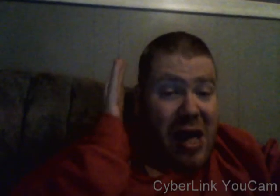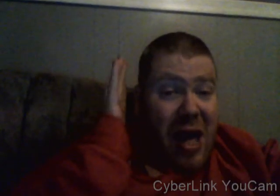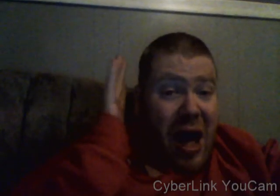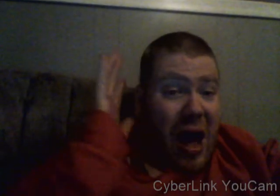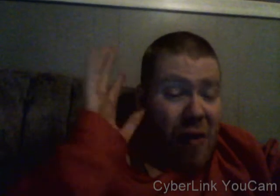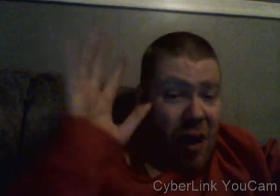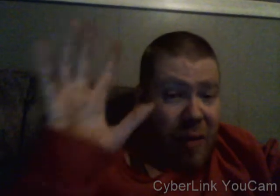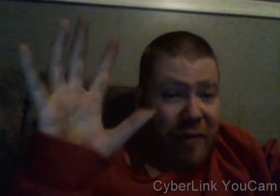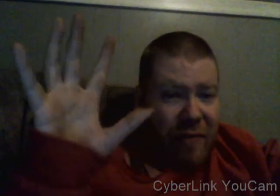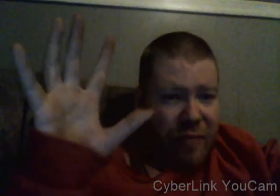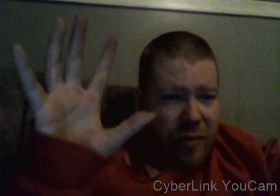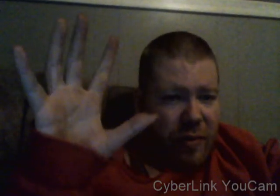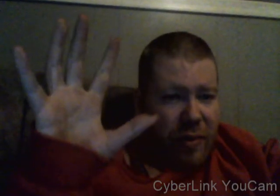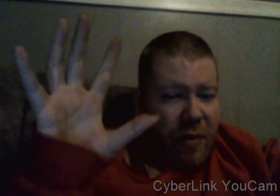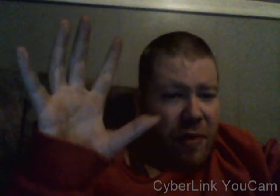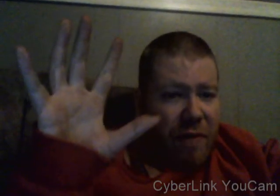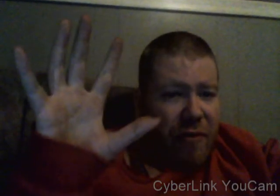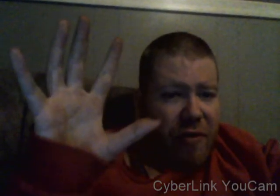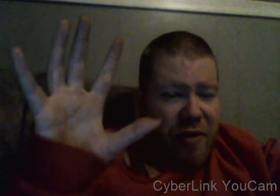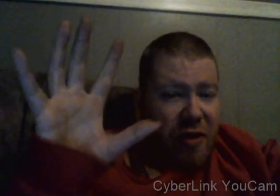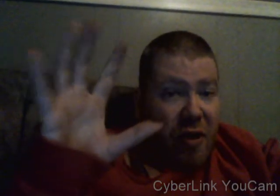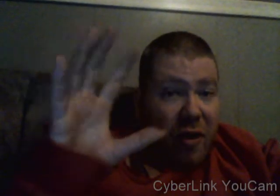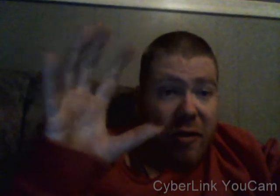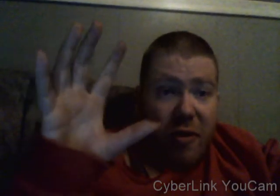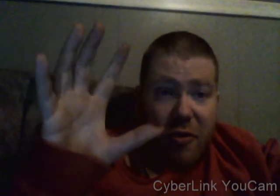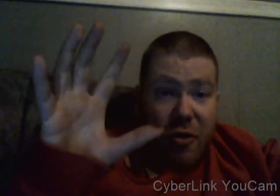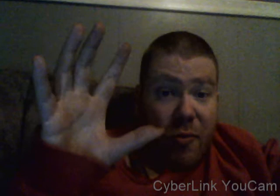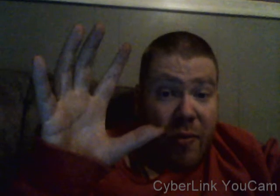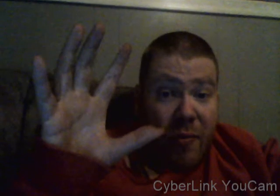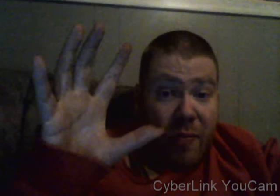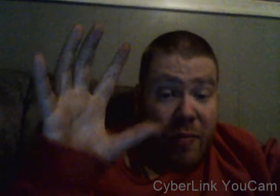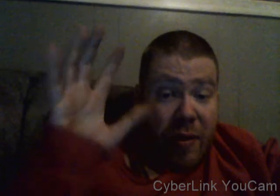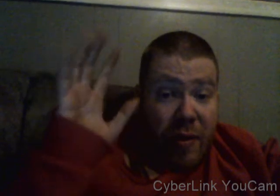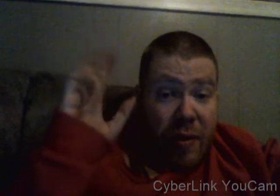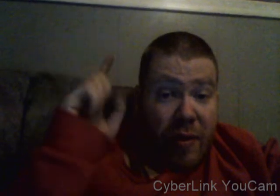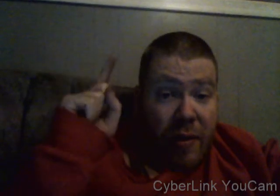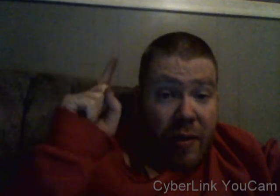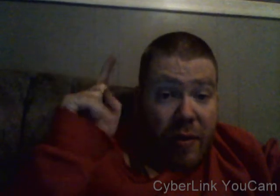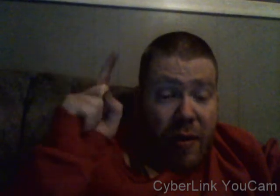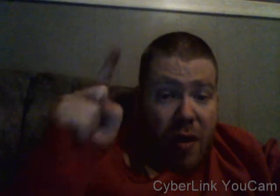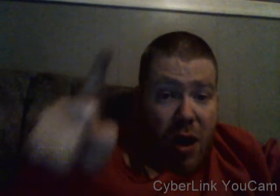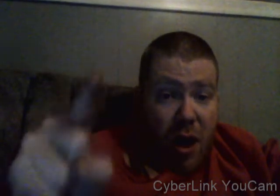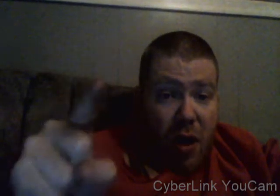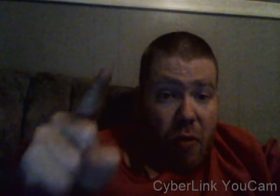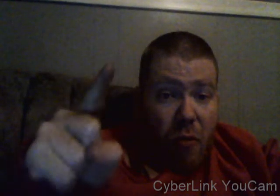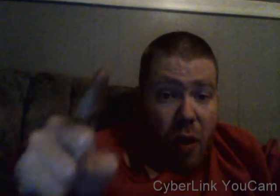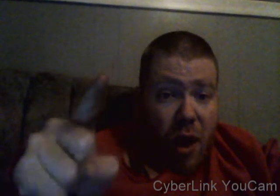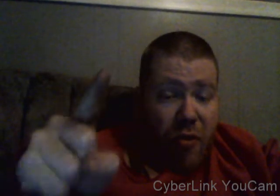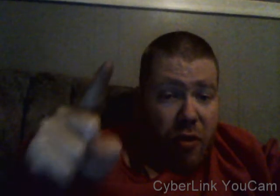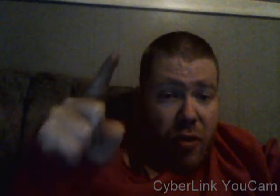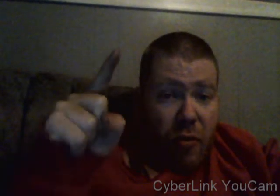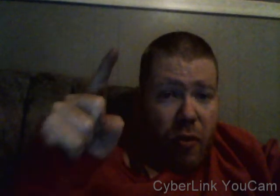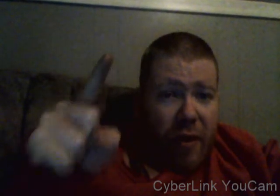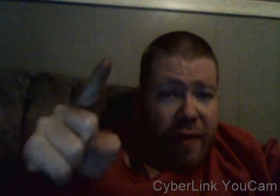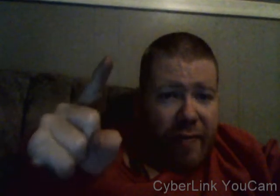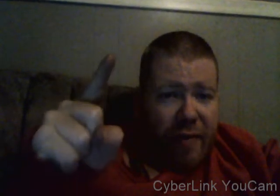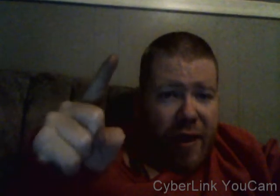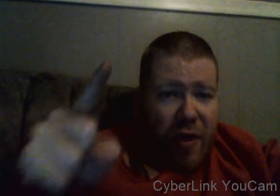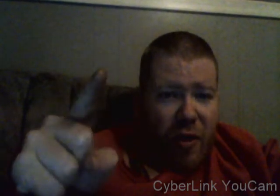I want all my viewers here on YouTube to not watch where the dead go